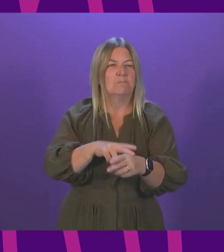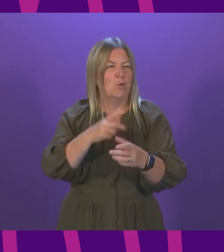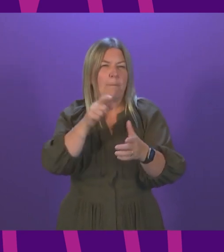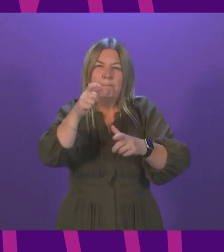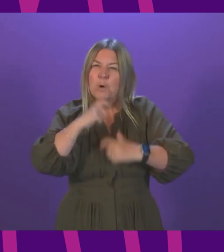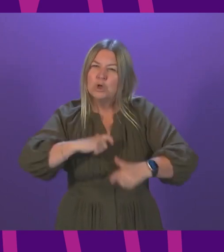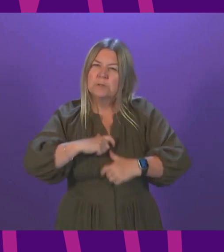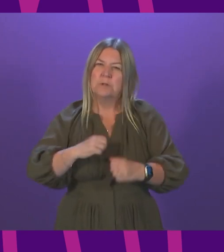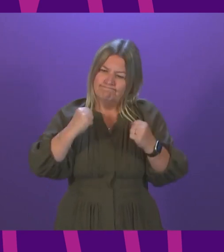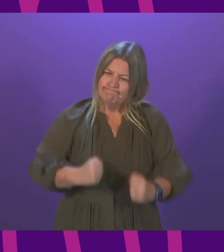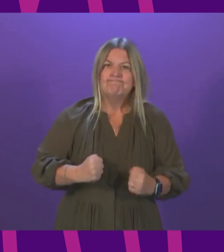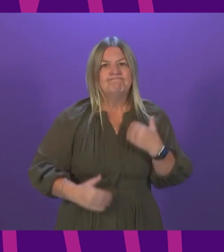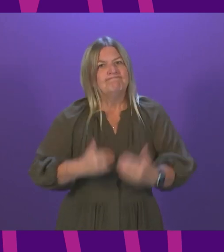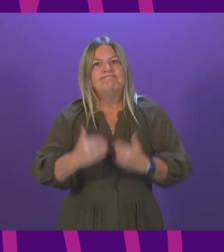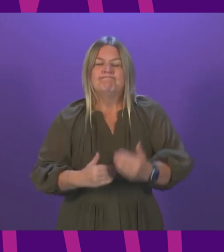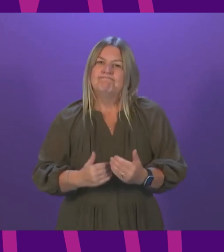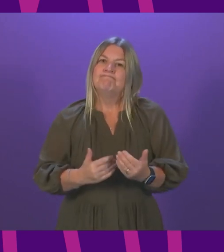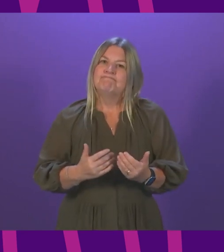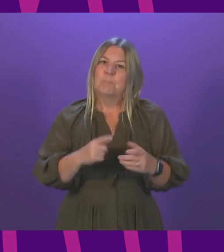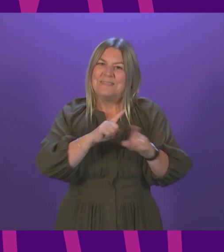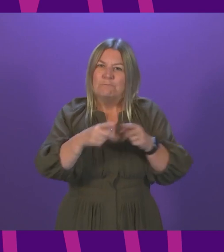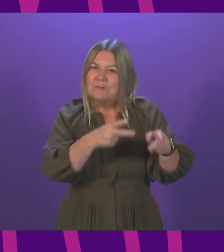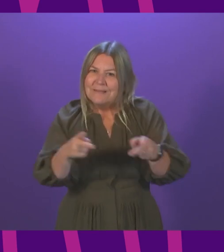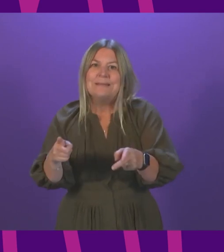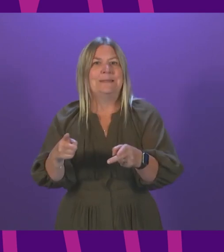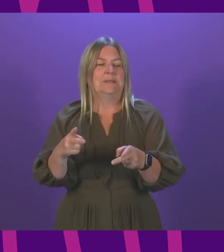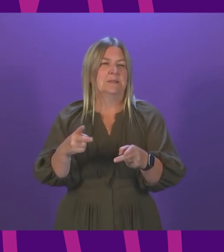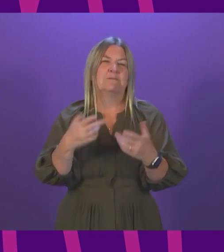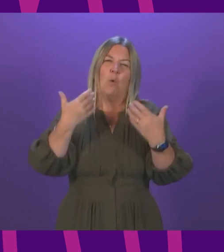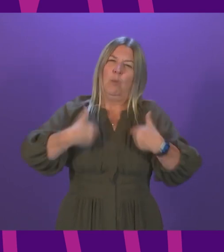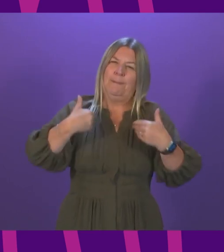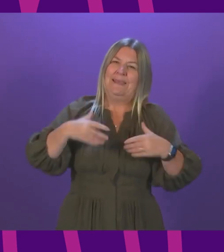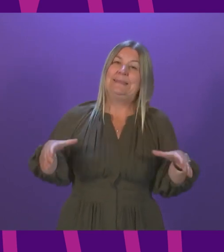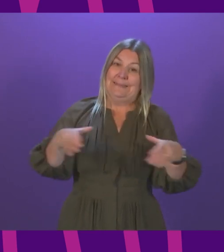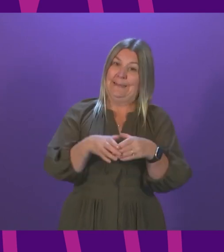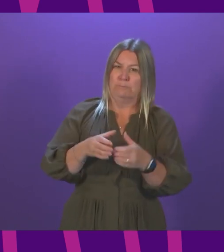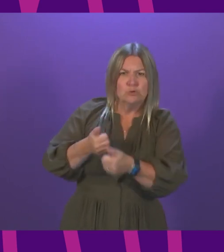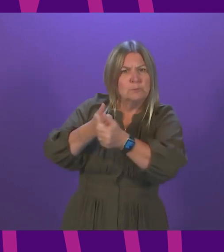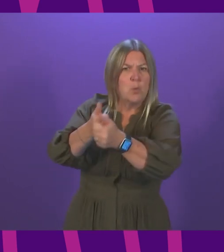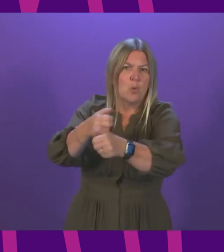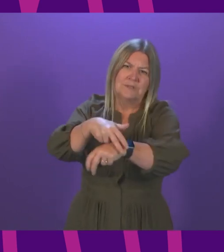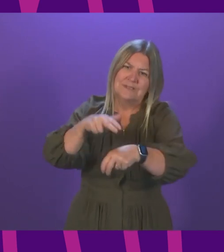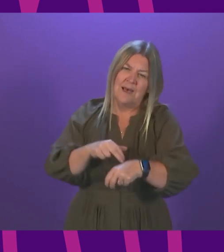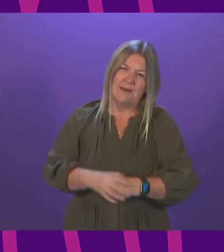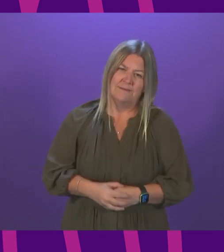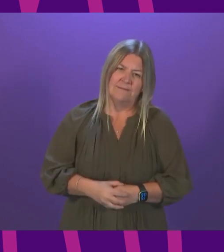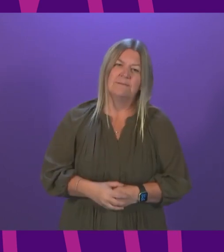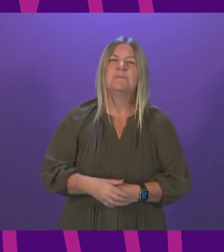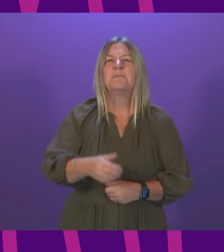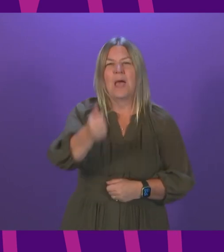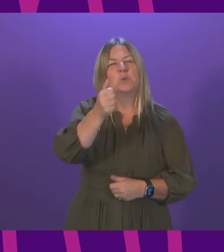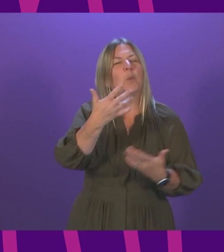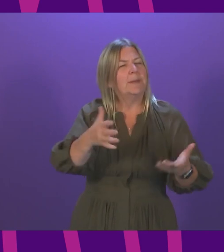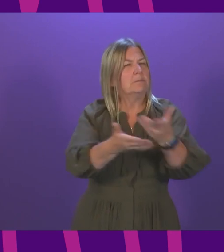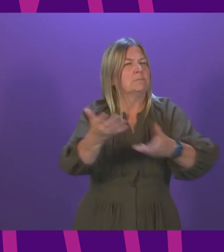and techniques supported by a dedicated wellbeing team. I am still very supportive of SAS discussions with our trade